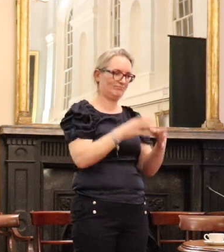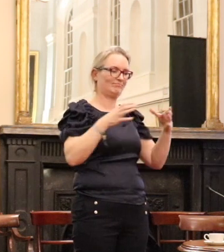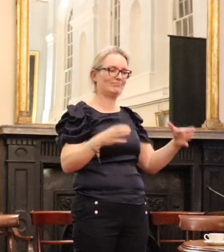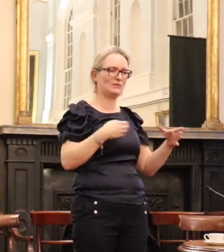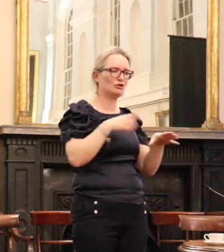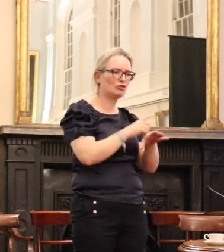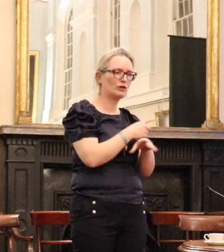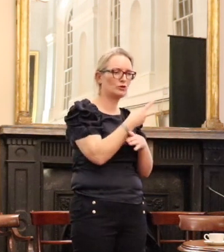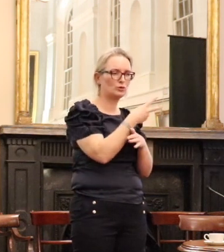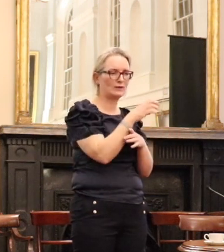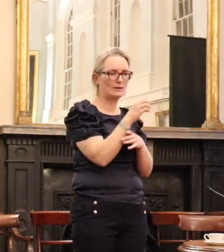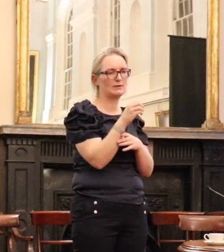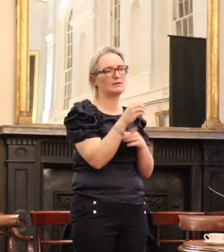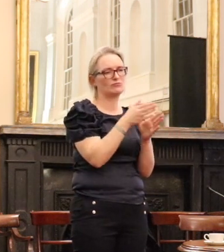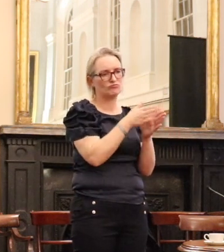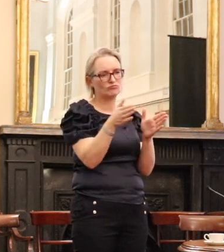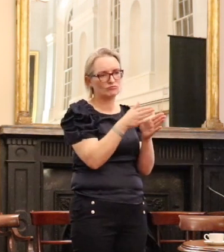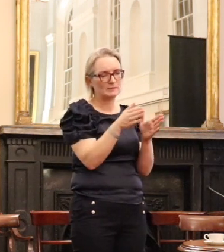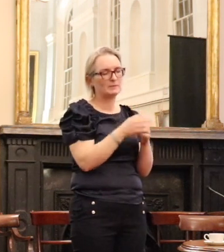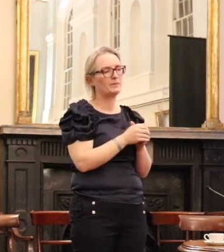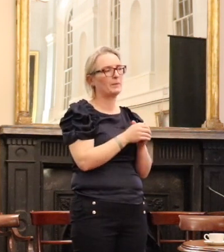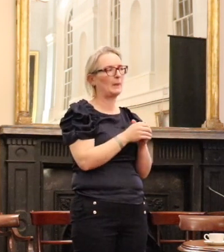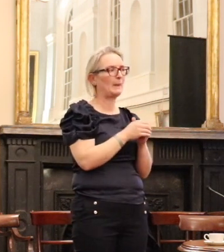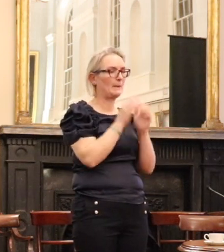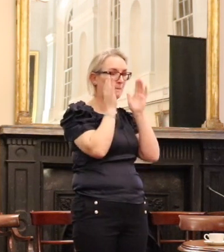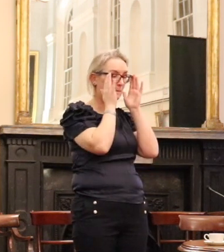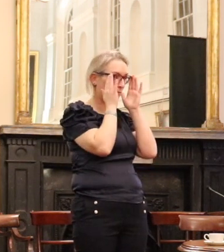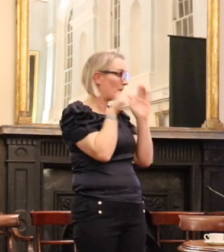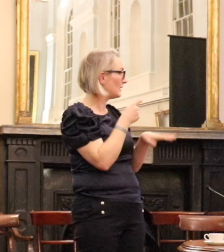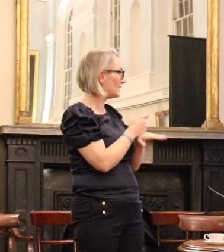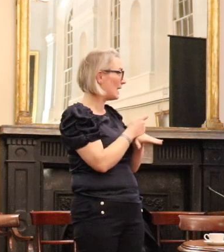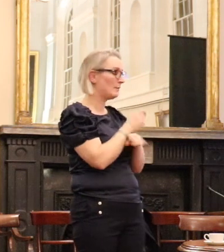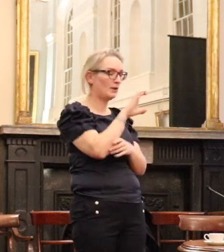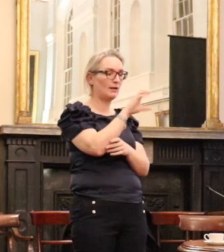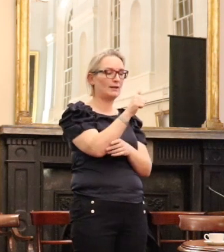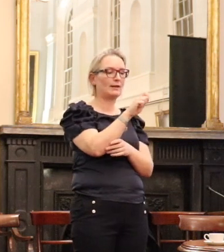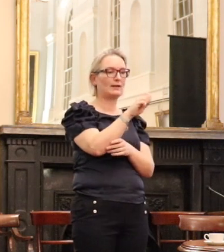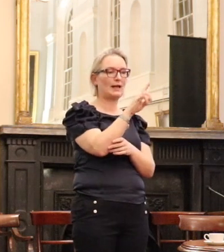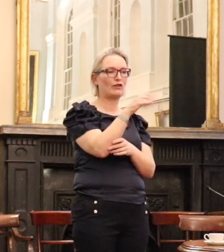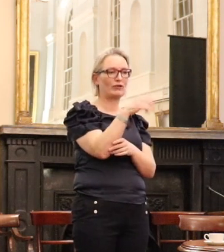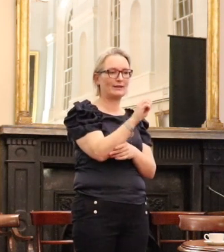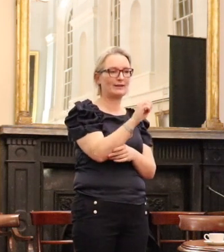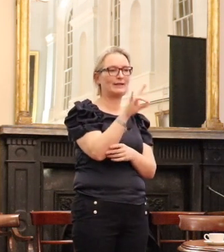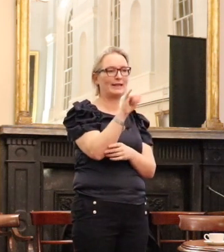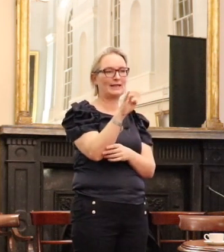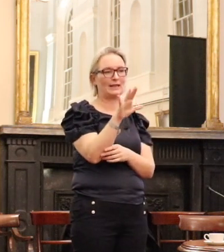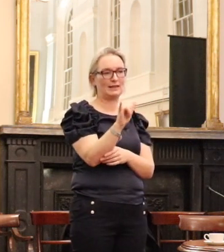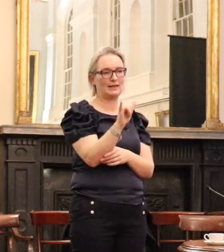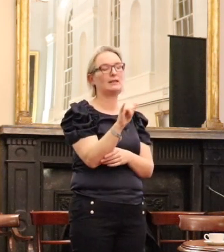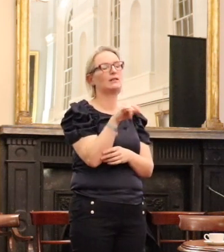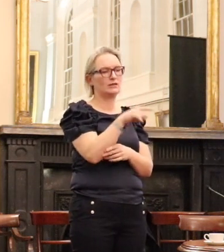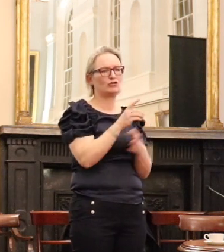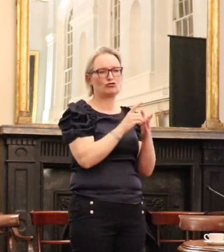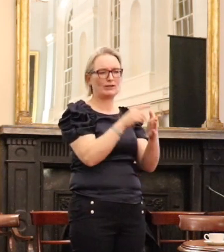2000s. The 2000s were an era when Catherine Hickey was a director who was on the